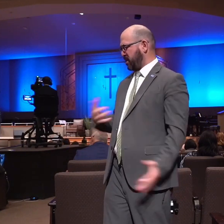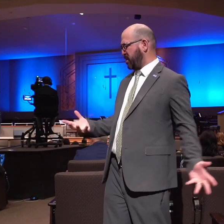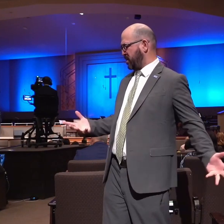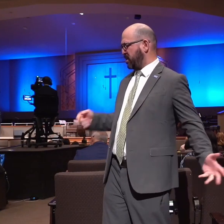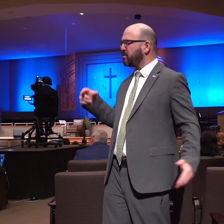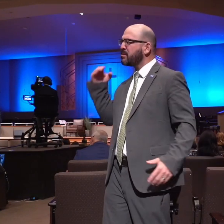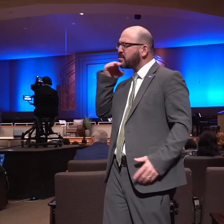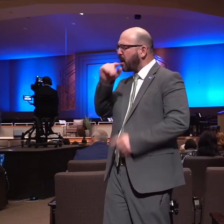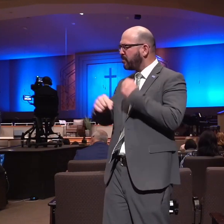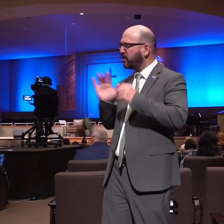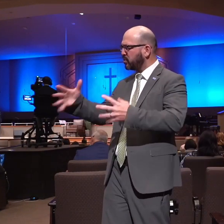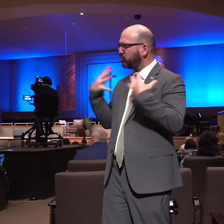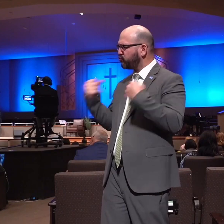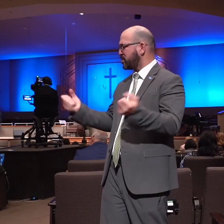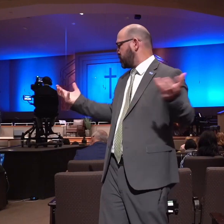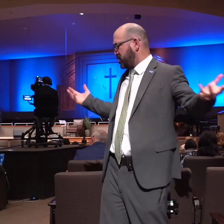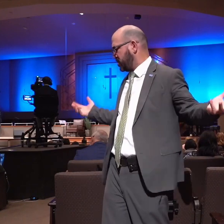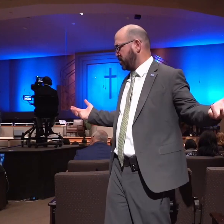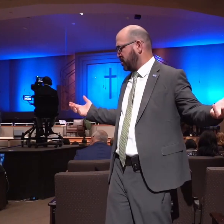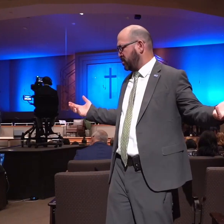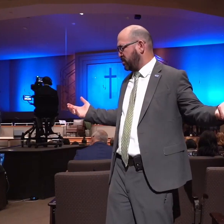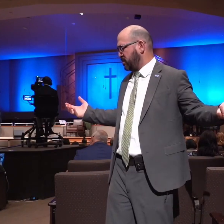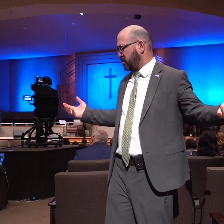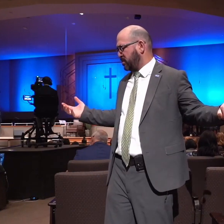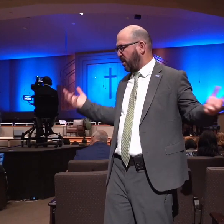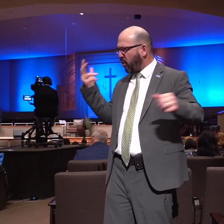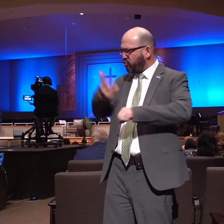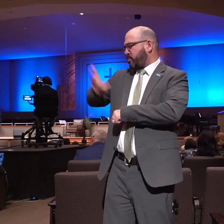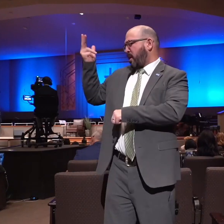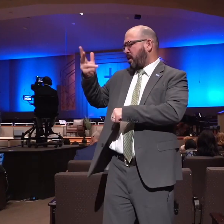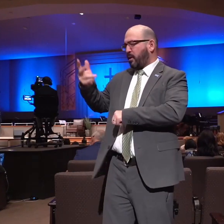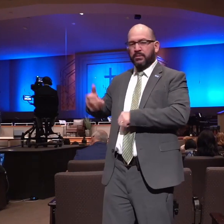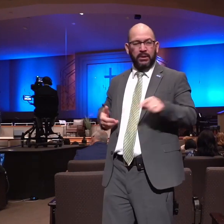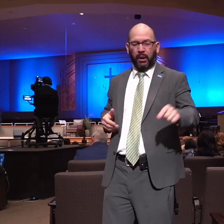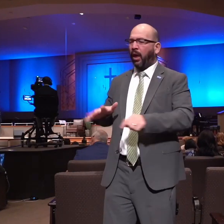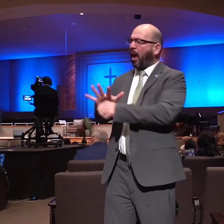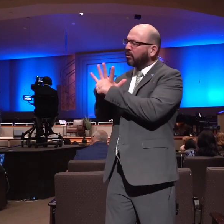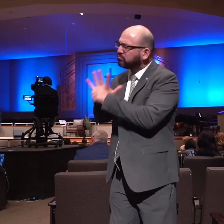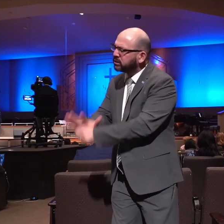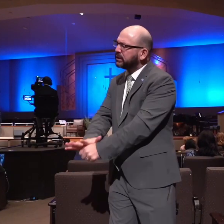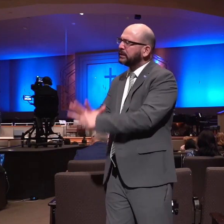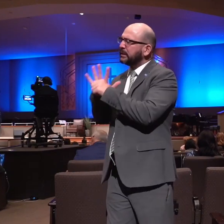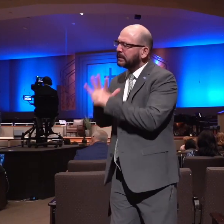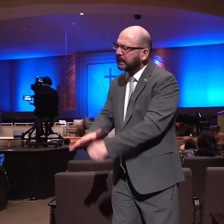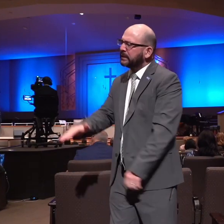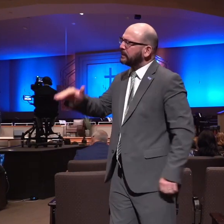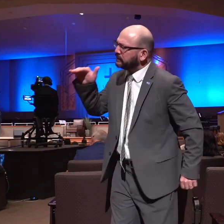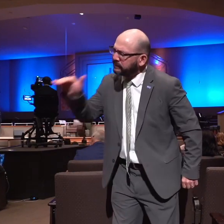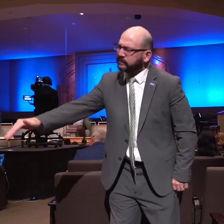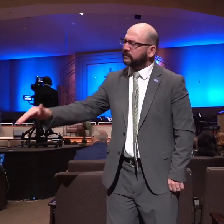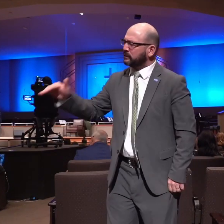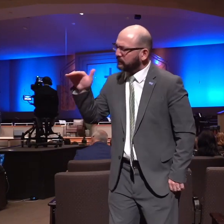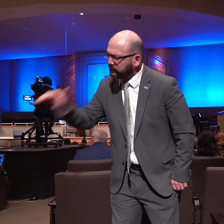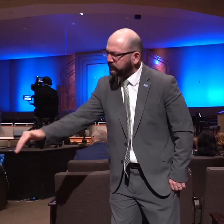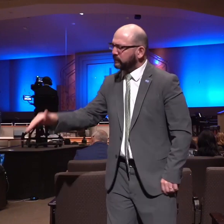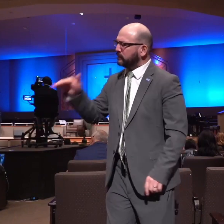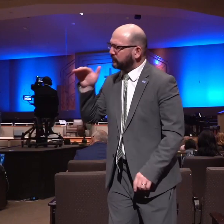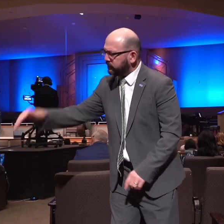thy great strength lieth it came to pass when she pressed him daily with her words and urged him so that his soul was vexed unto death